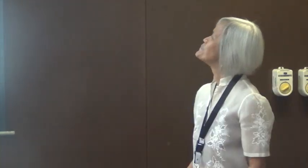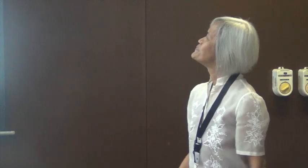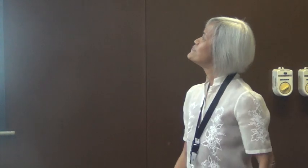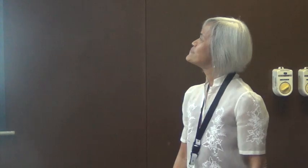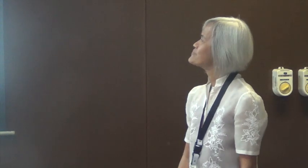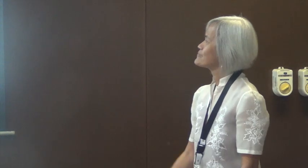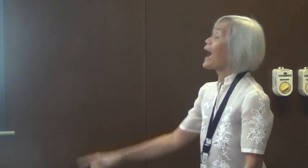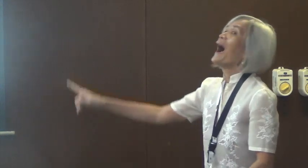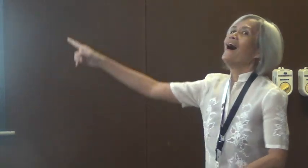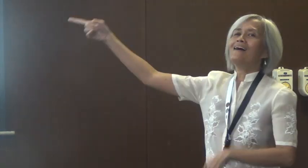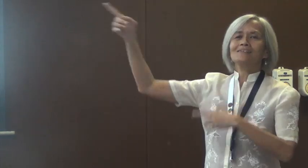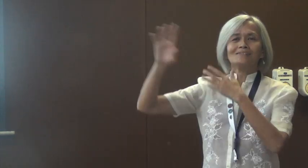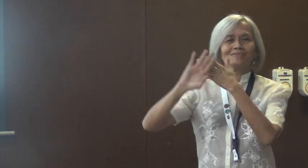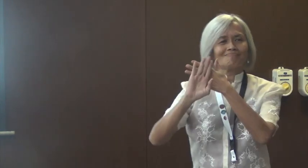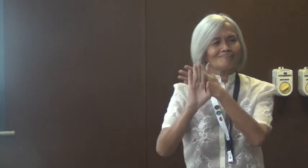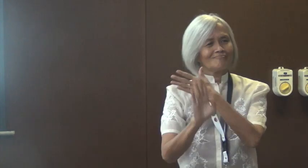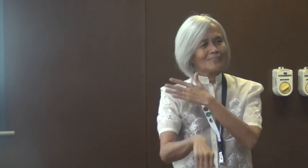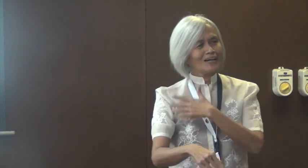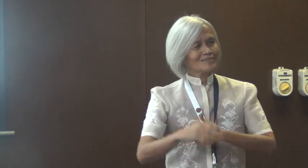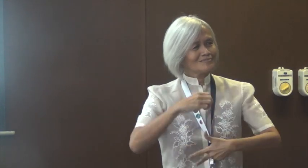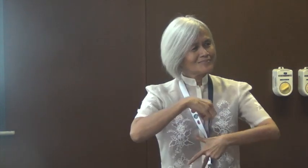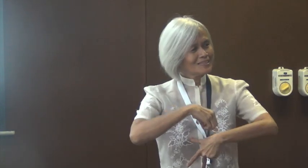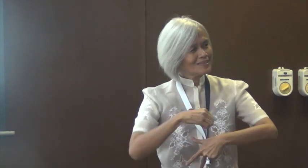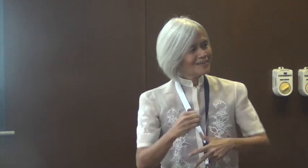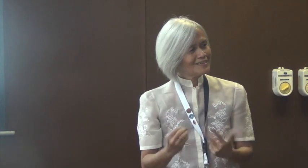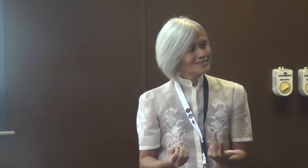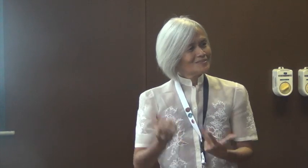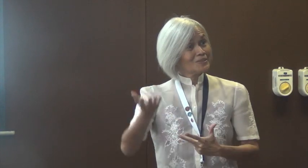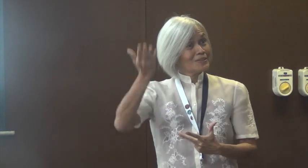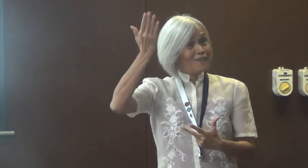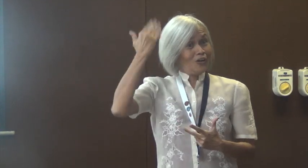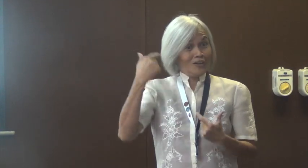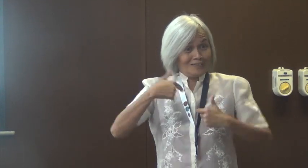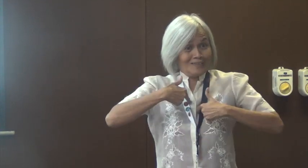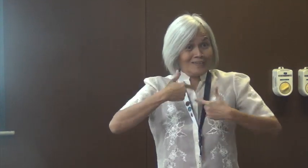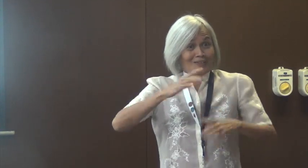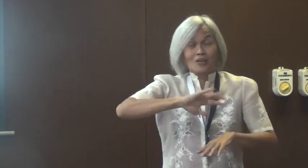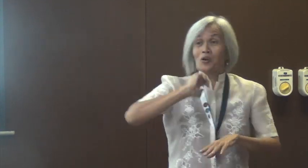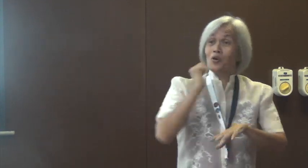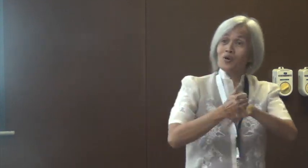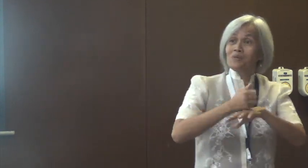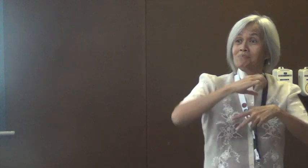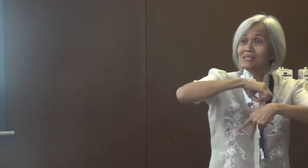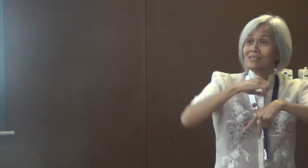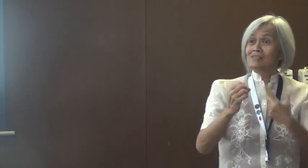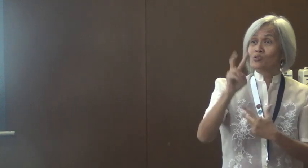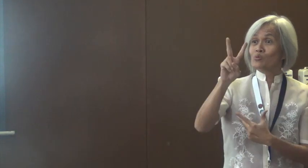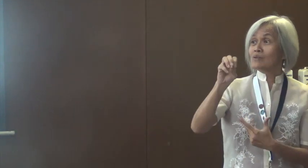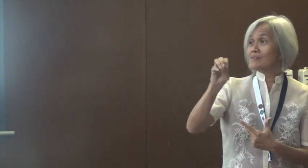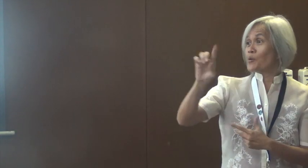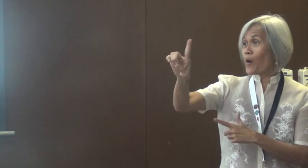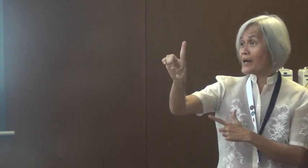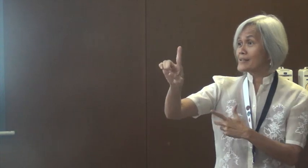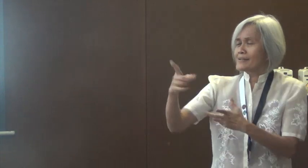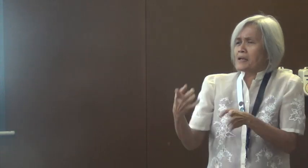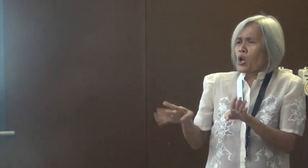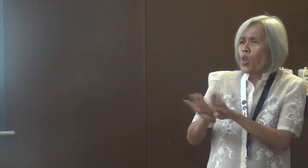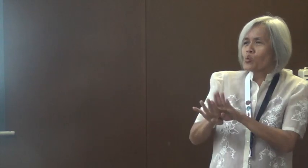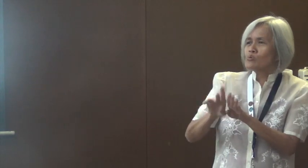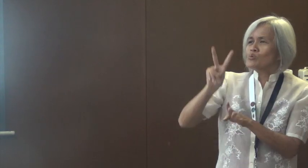do we move away from ASL? How we go back to the Philippine Deaf Resource Center in